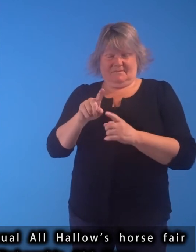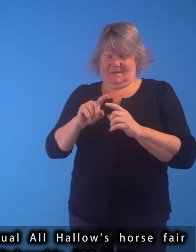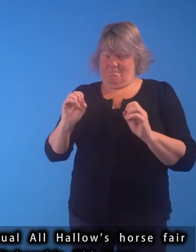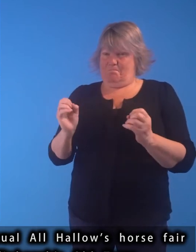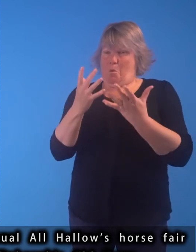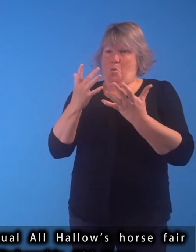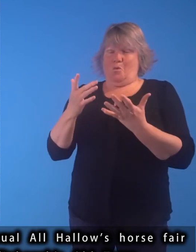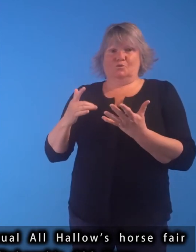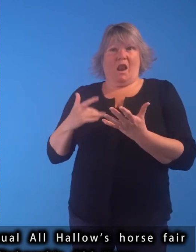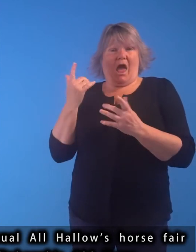of Edinburgh's Old Town